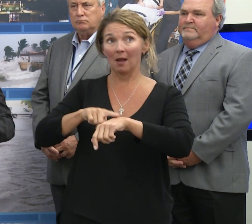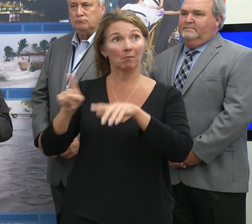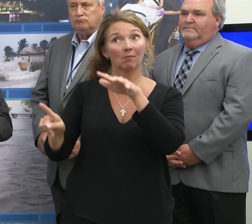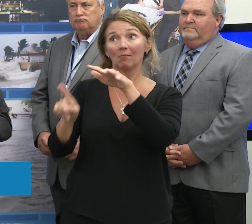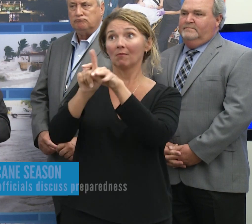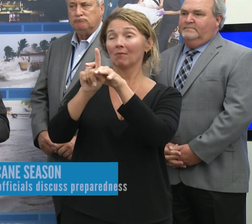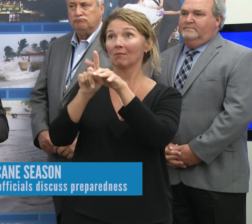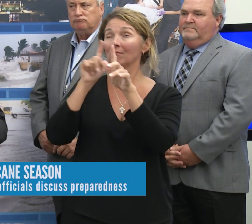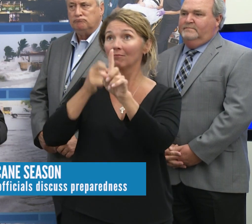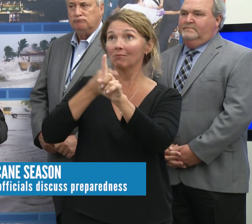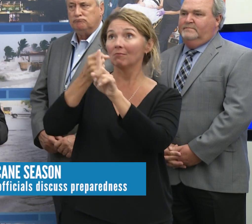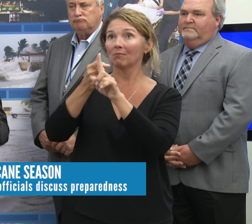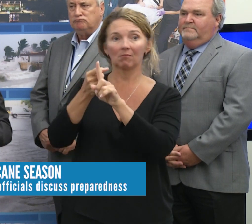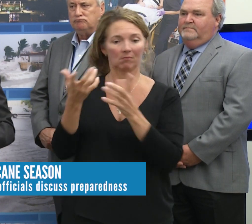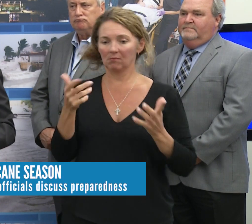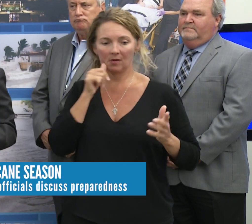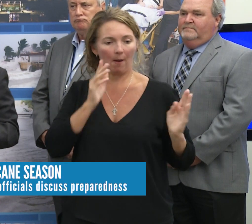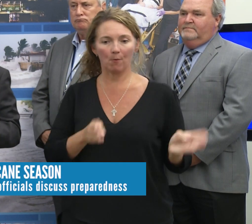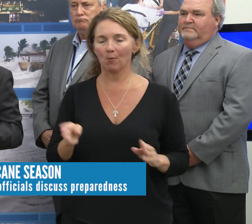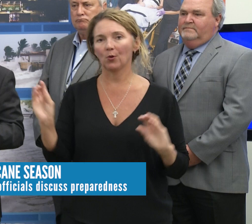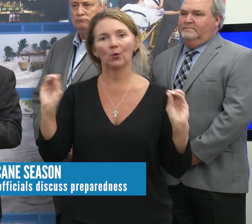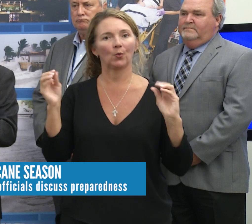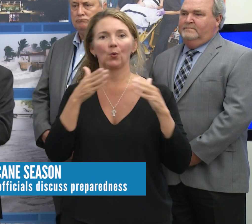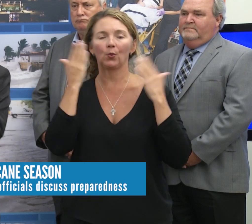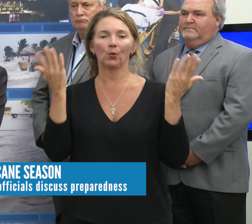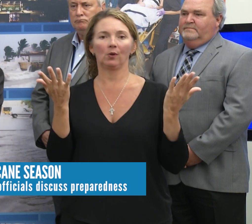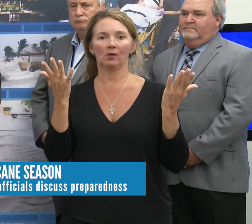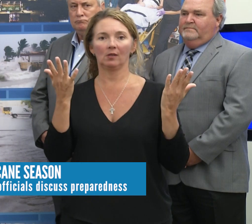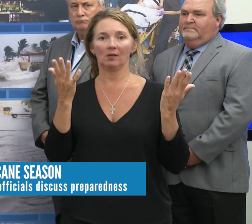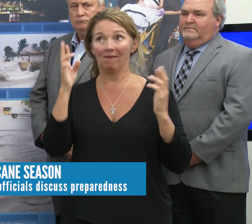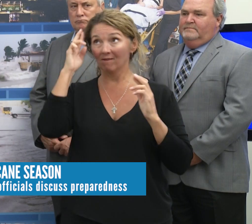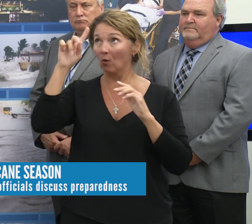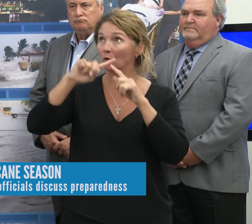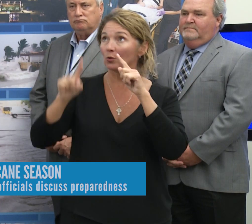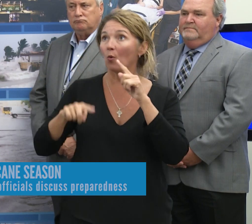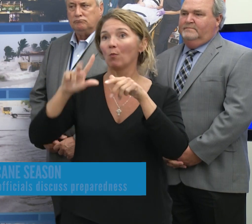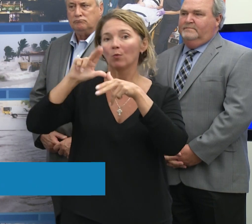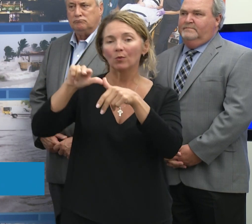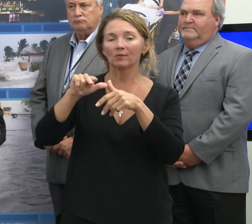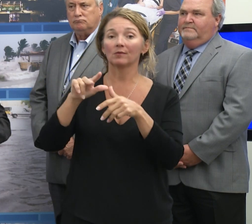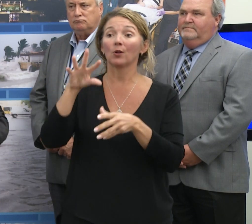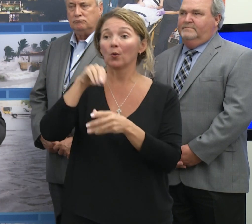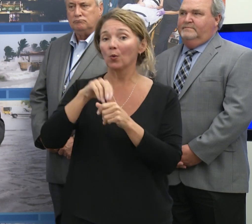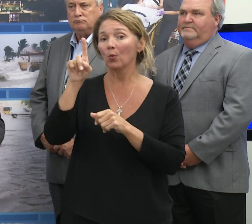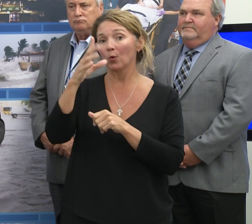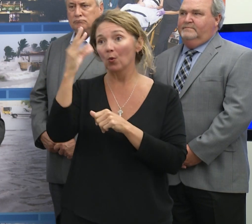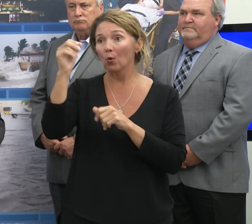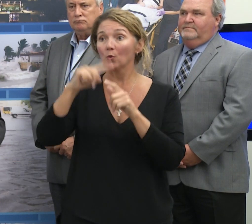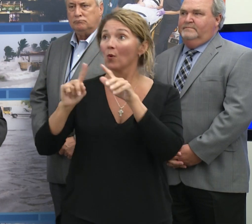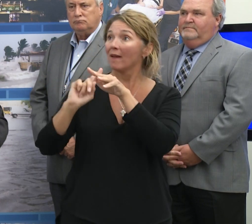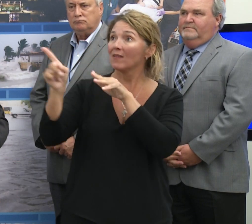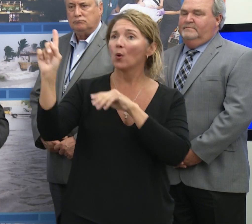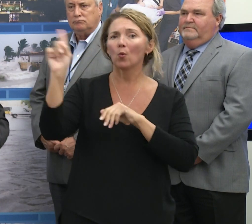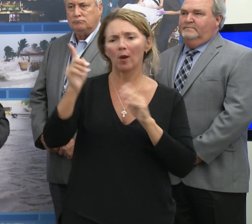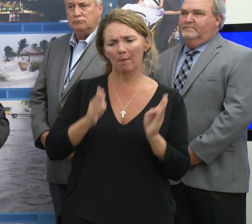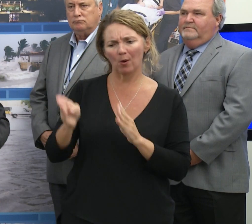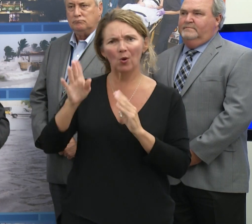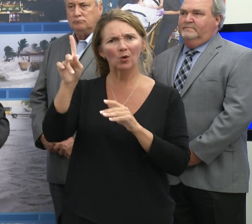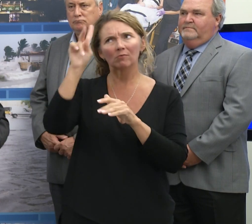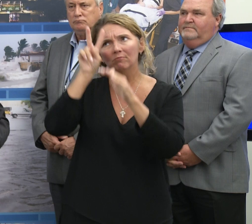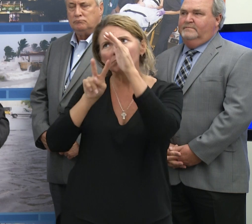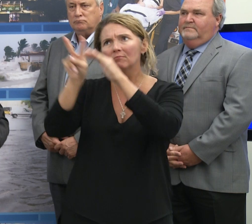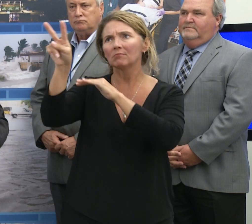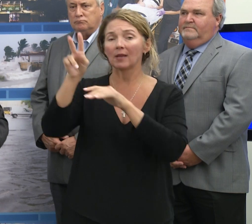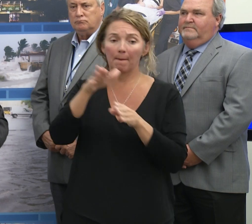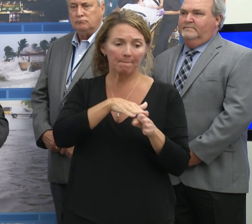arrives completely unprepared or unready for a storm. That includes where you're going to evacuate. What are you going